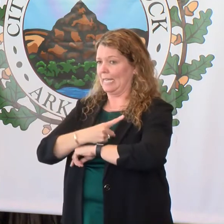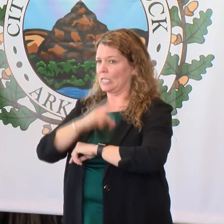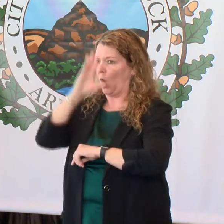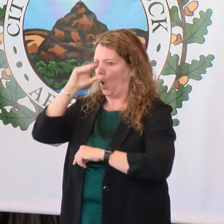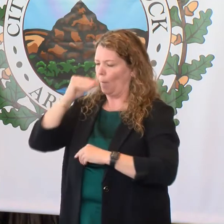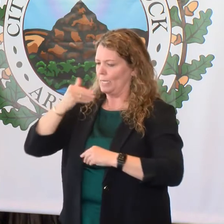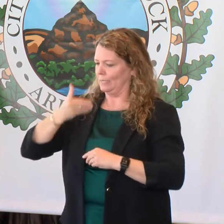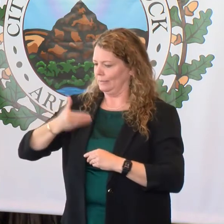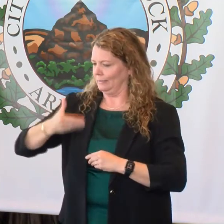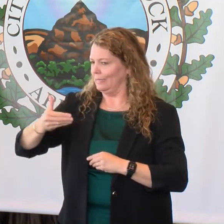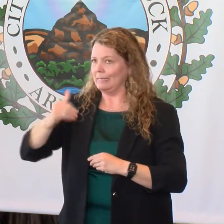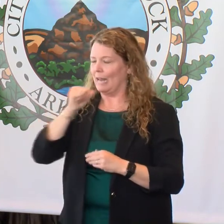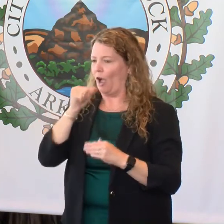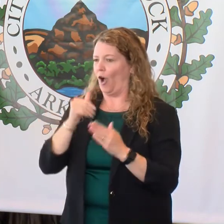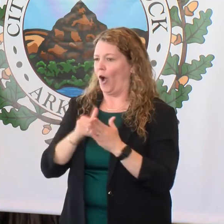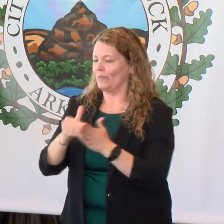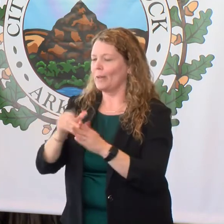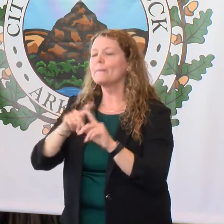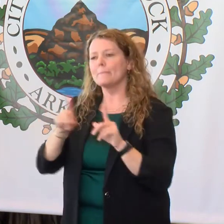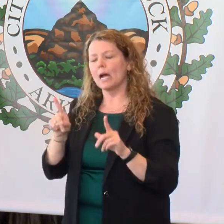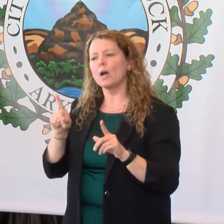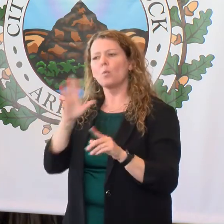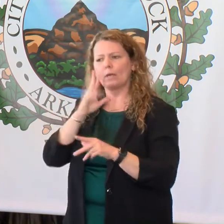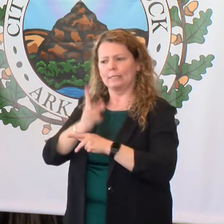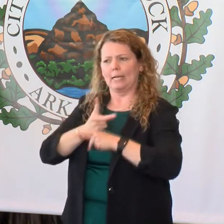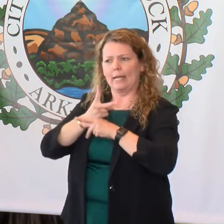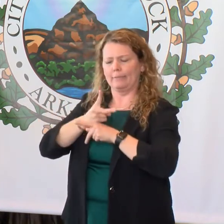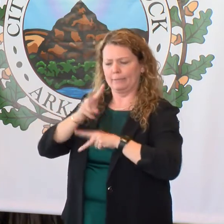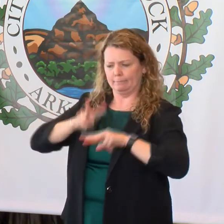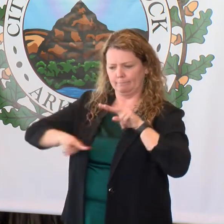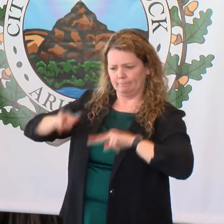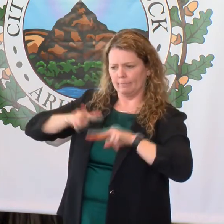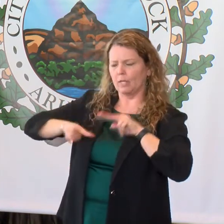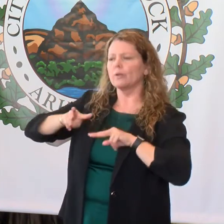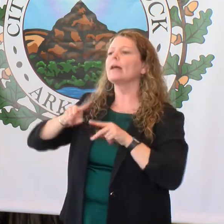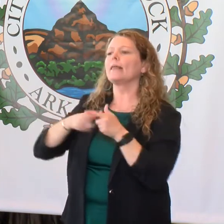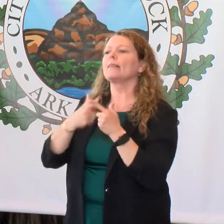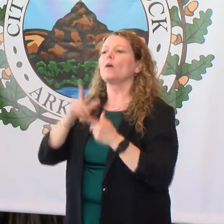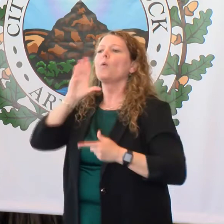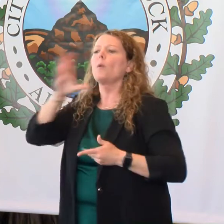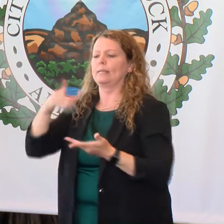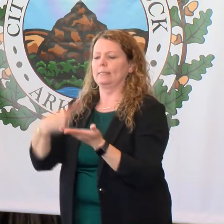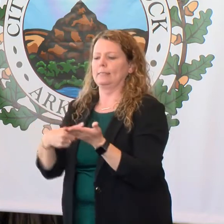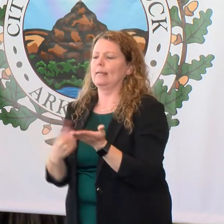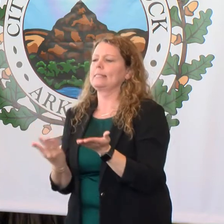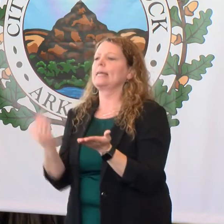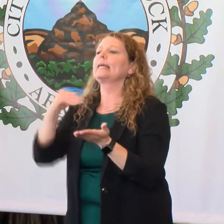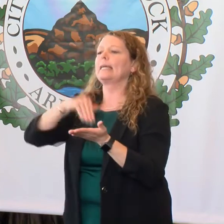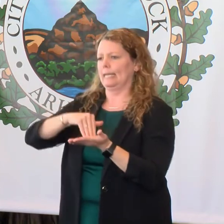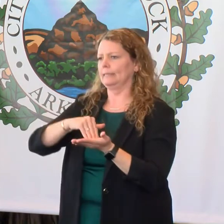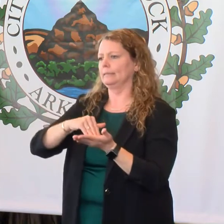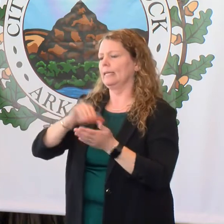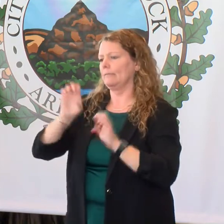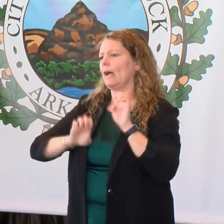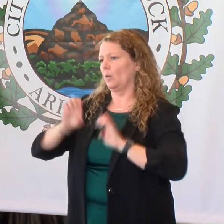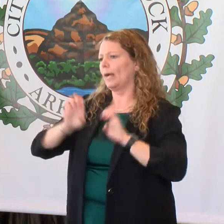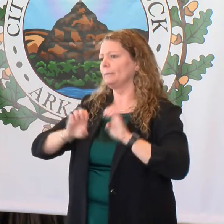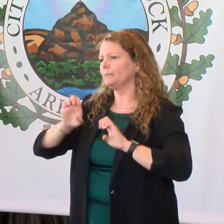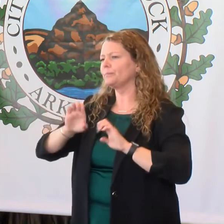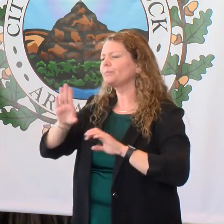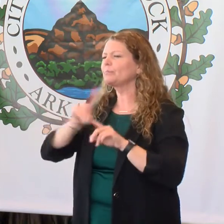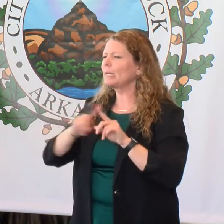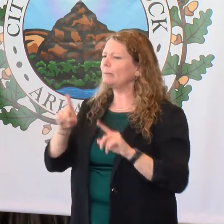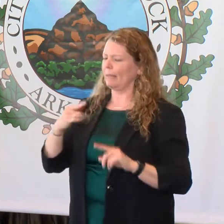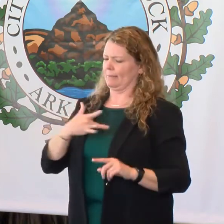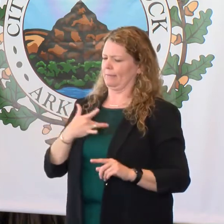time periods. But for the next 30 days, we'll be watching and then discuss the reevaluation at the end of that. But again, there was some